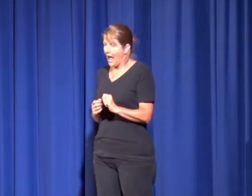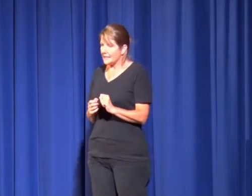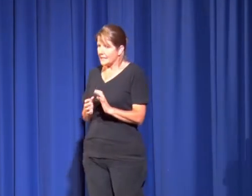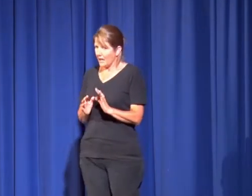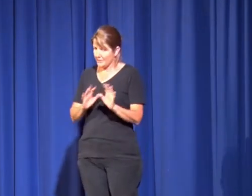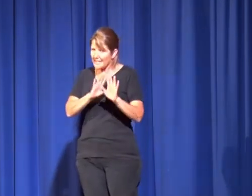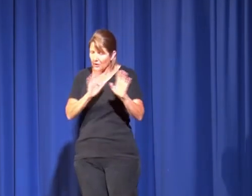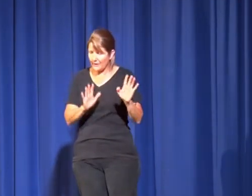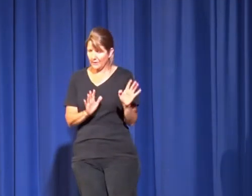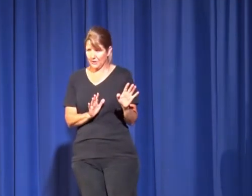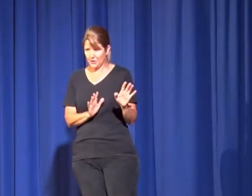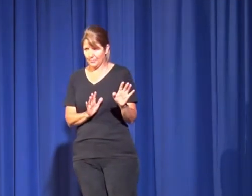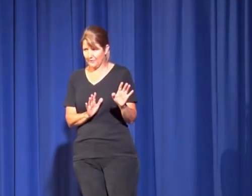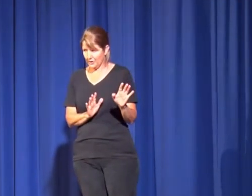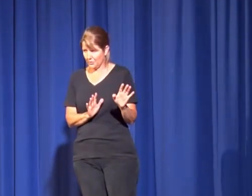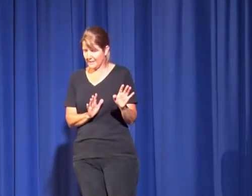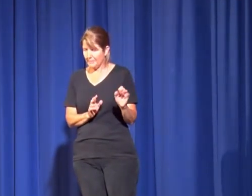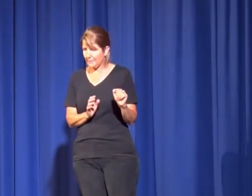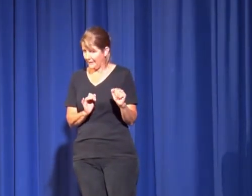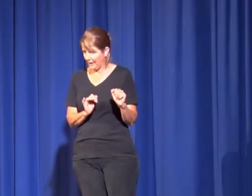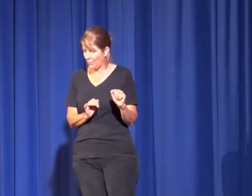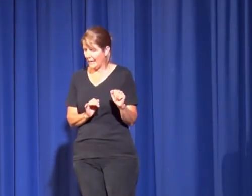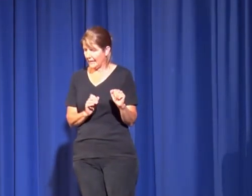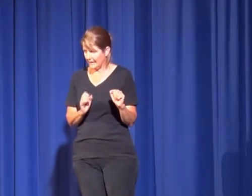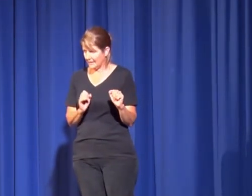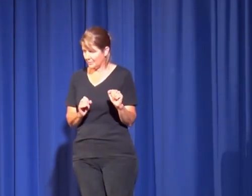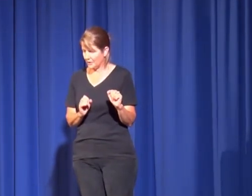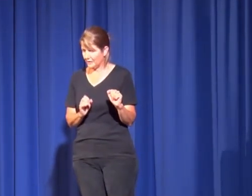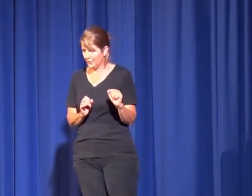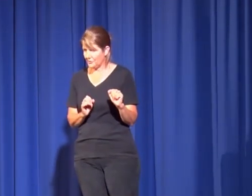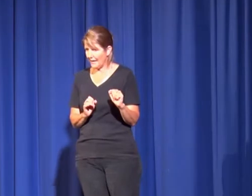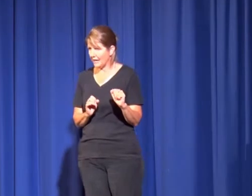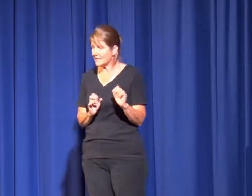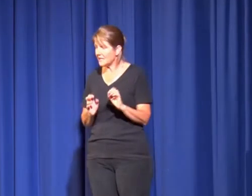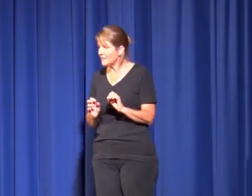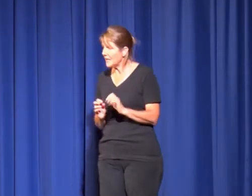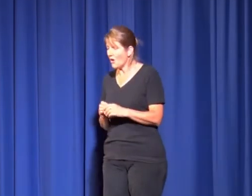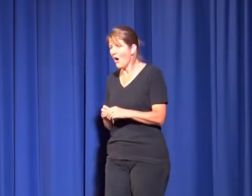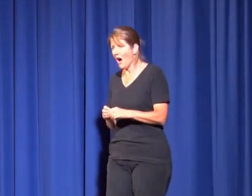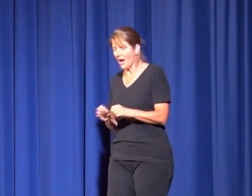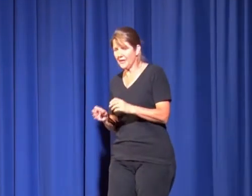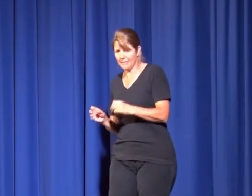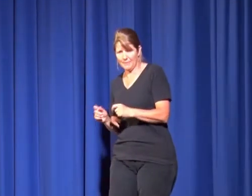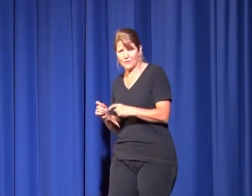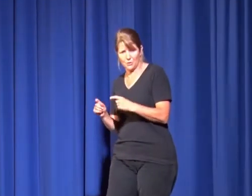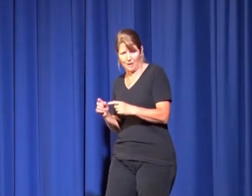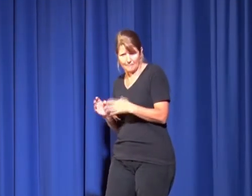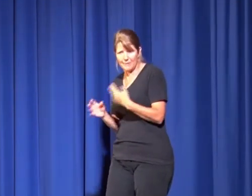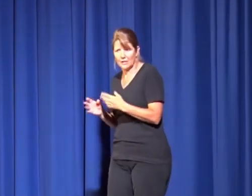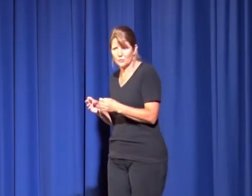And I was terrified they were going to turn up on the front doorstep but they rang late in the morning with the phone ringing and I'd said to Vicky, I think I might be able to do it, maybe I can do